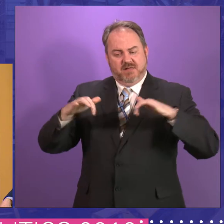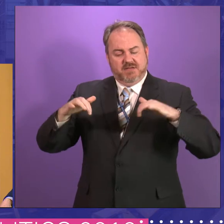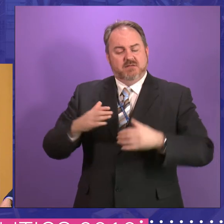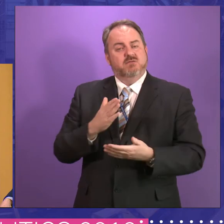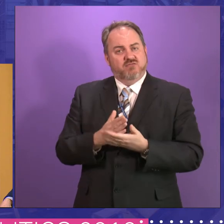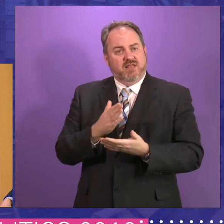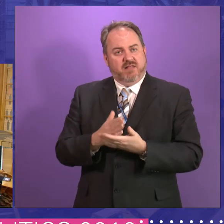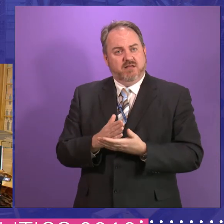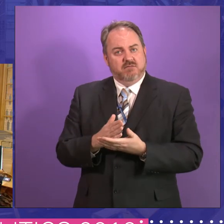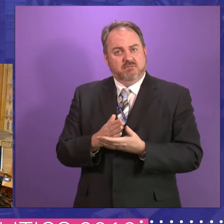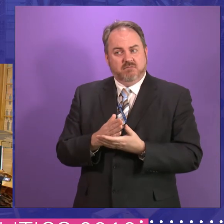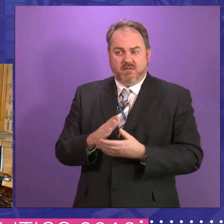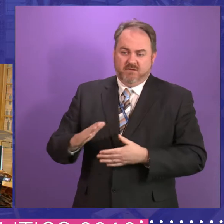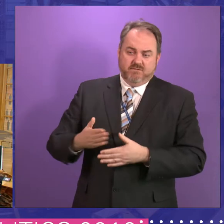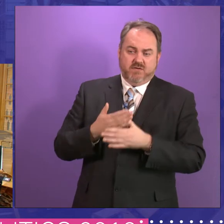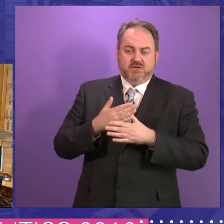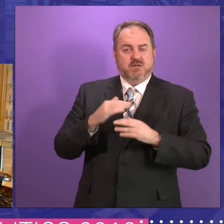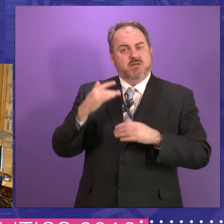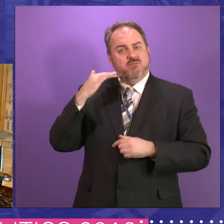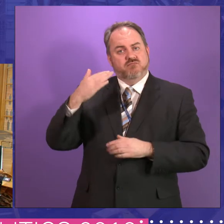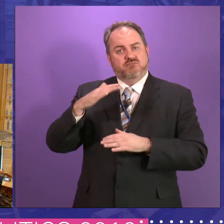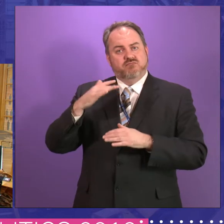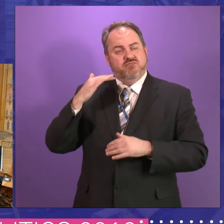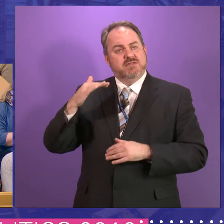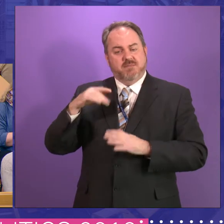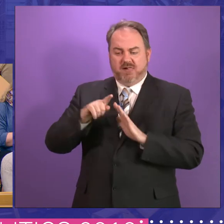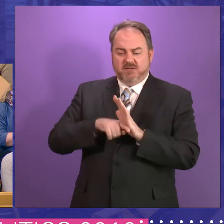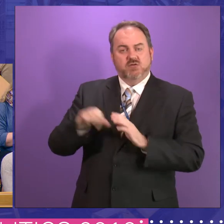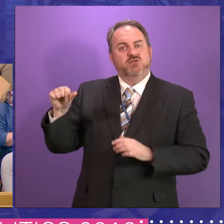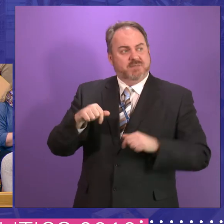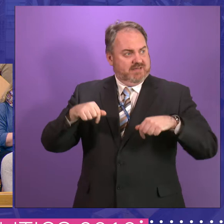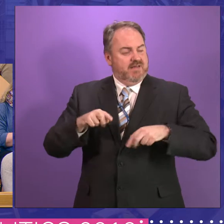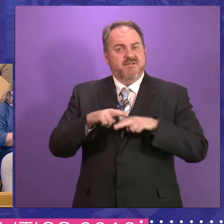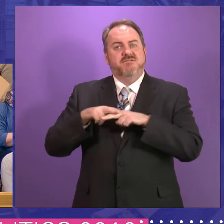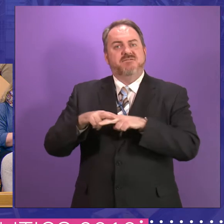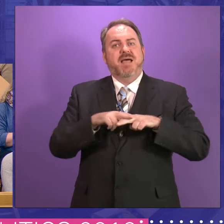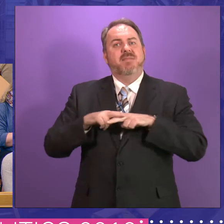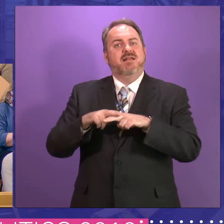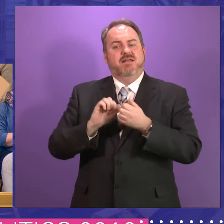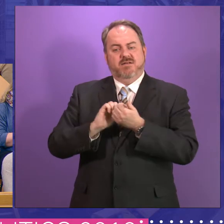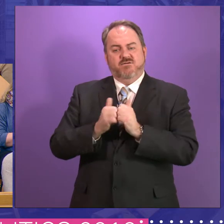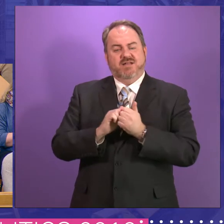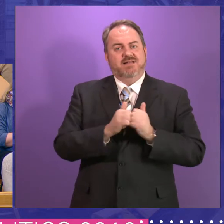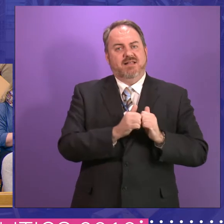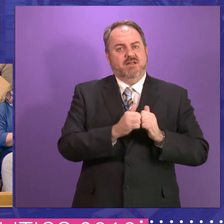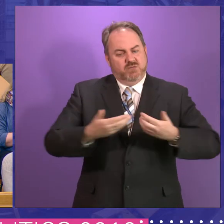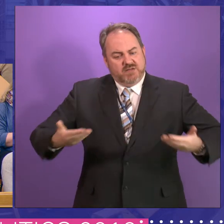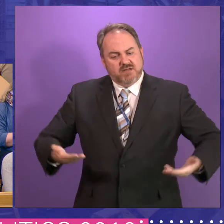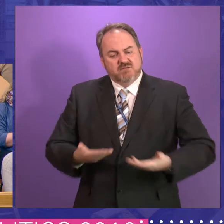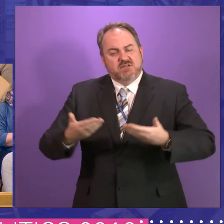aspects of this Parliament was it should be family friendly, that it should be constructed in a way that it did not